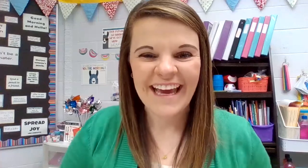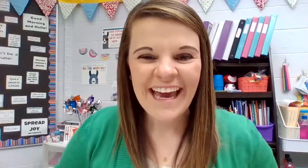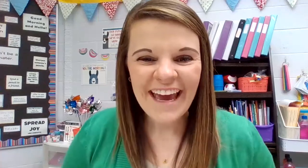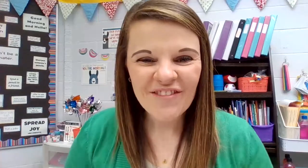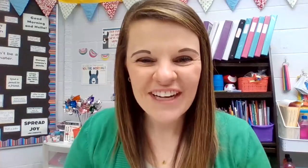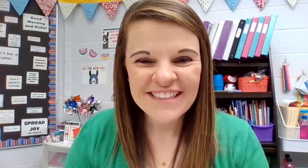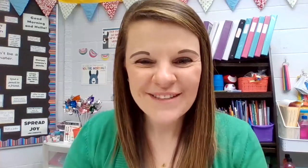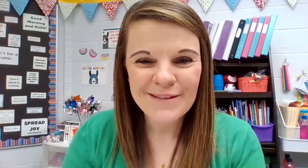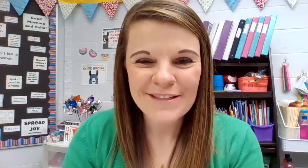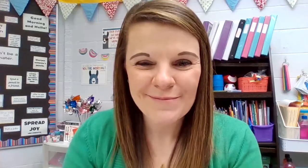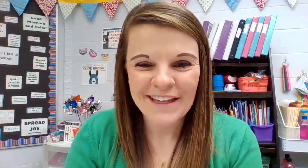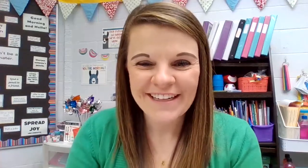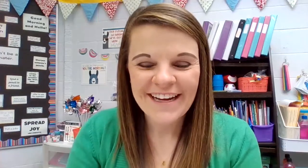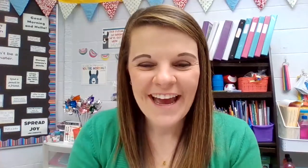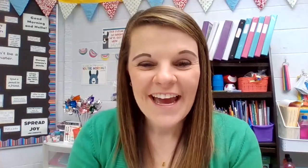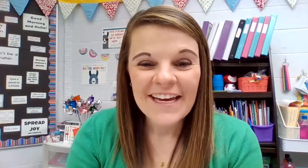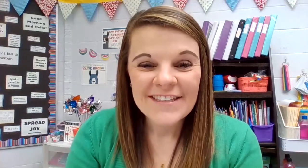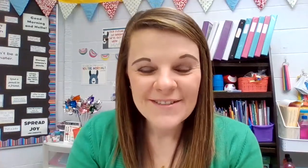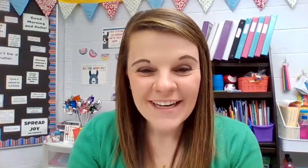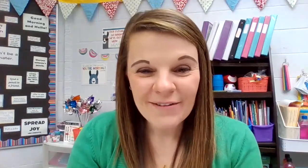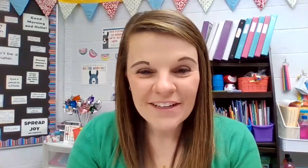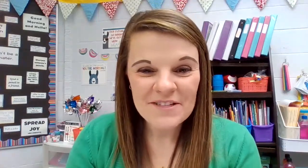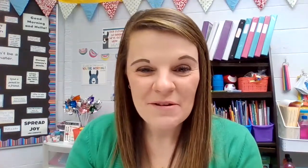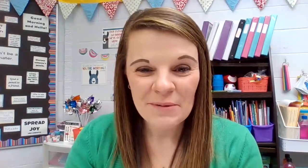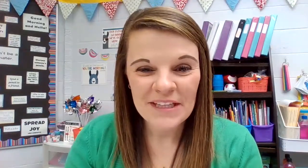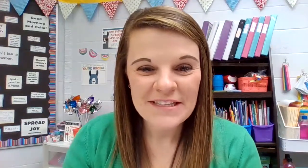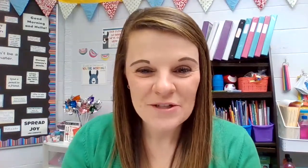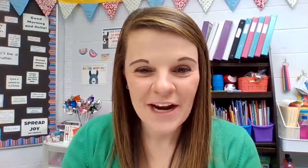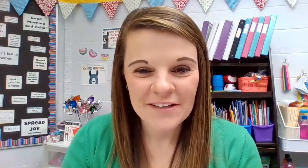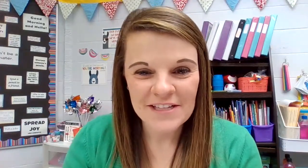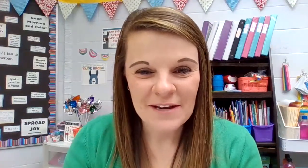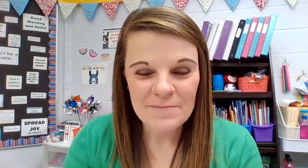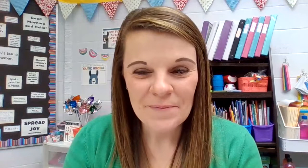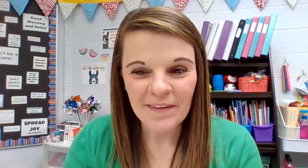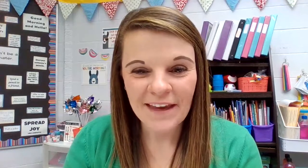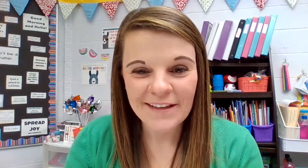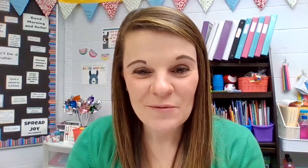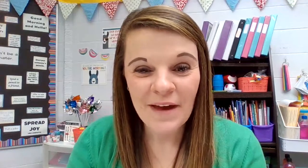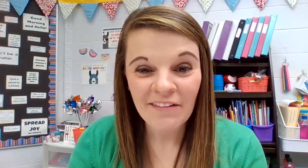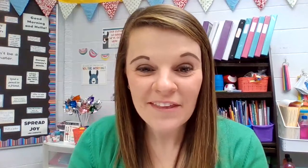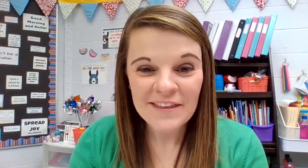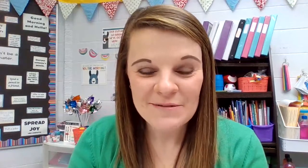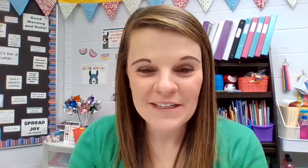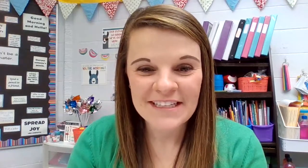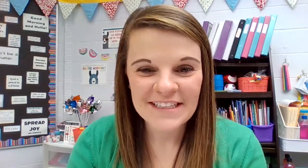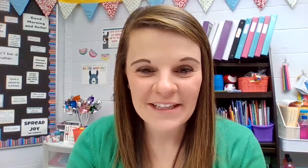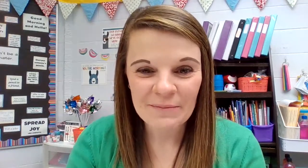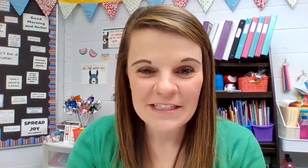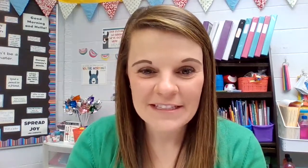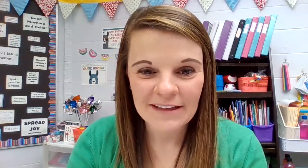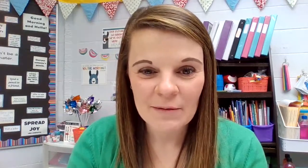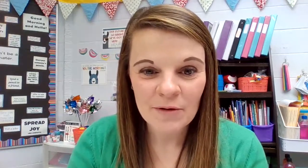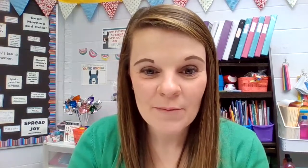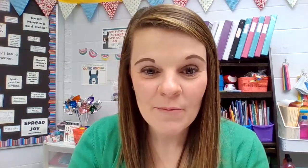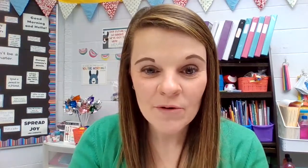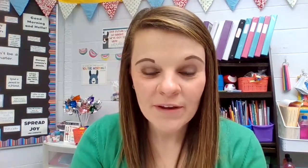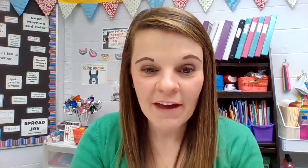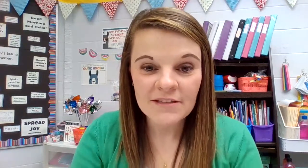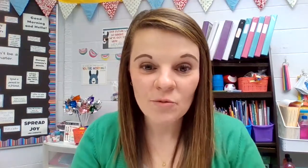Hey friends, it's Mrs. Miller. So today we're going to do a breathing strategy. And you may think this one is a little bit silly, but remember we like to